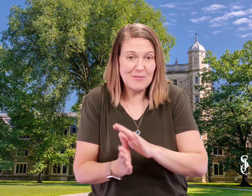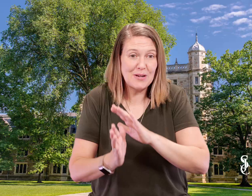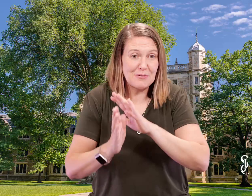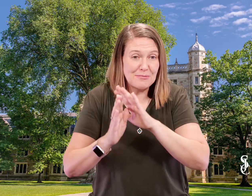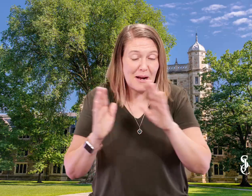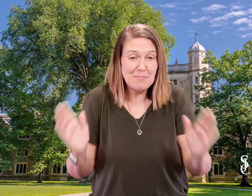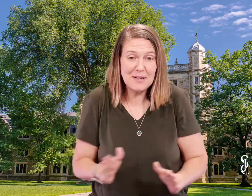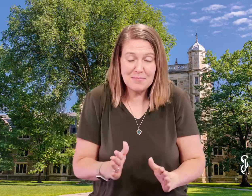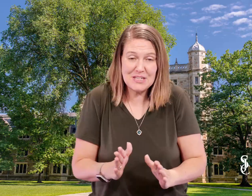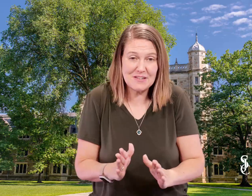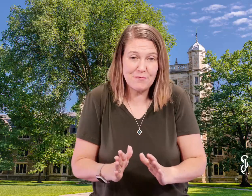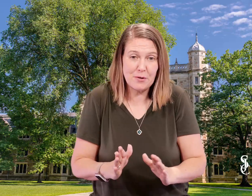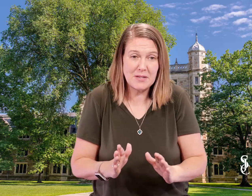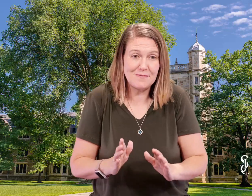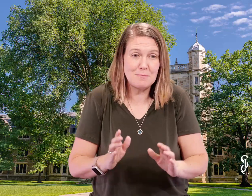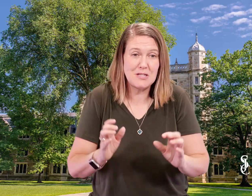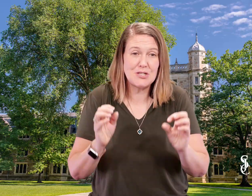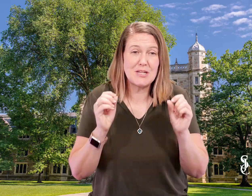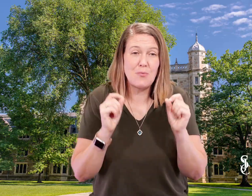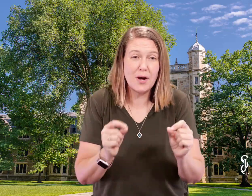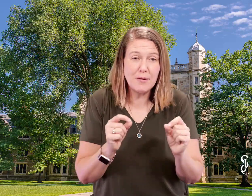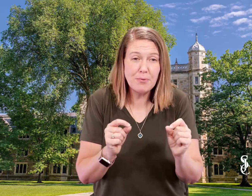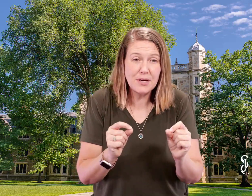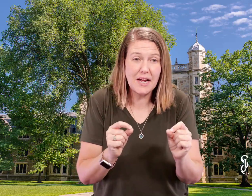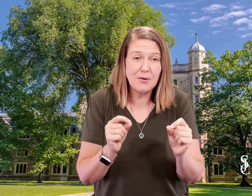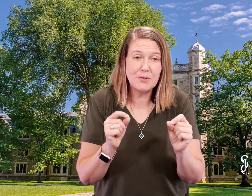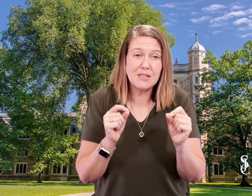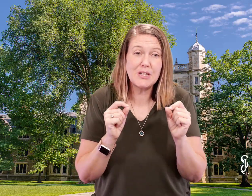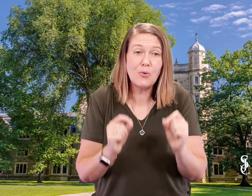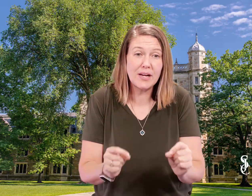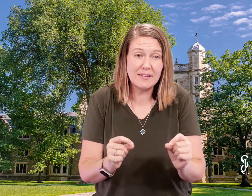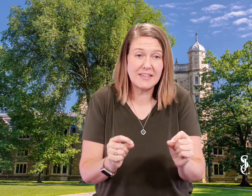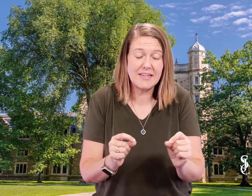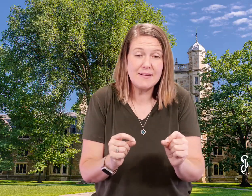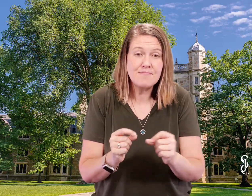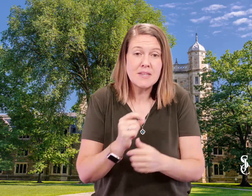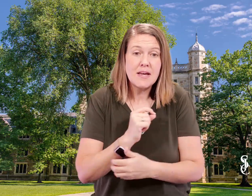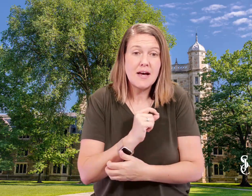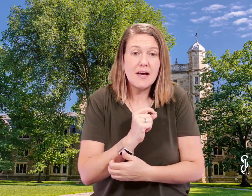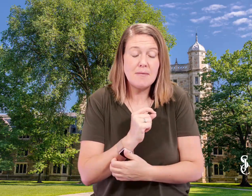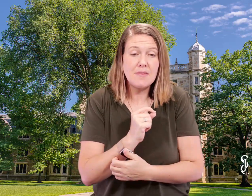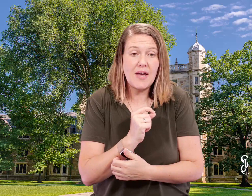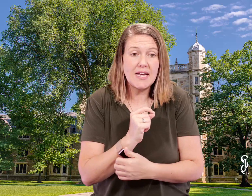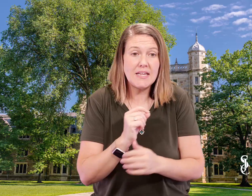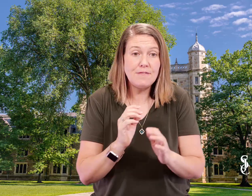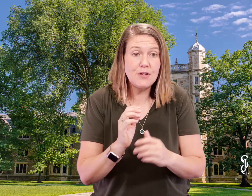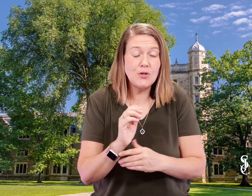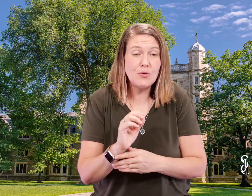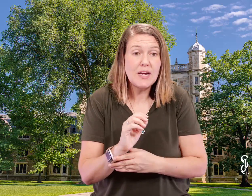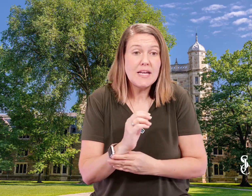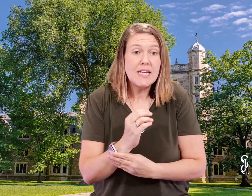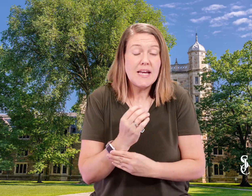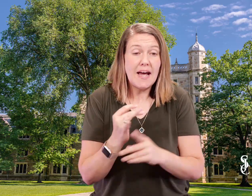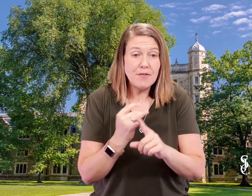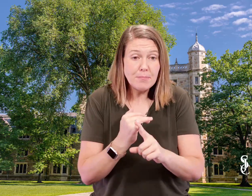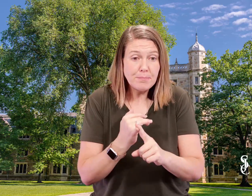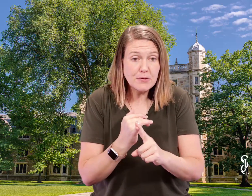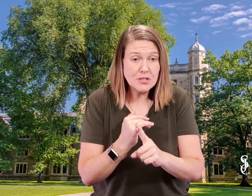We are wrapping up these informative speeches. I want to point out really quickly that if you haven't posted your